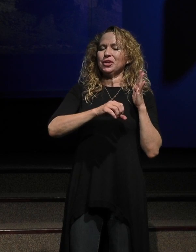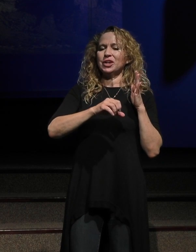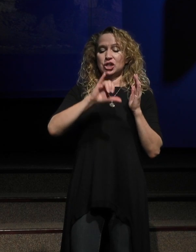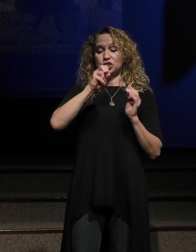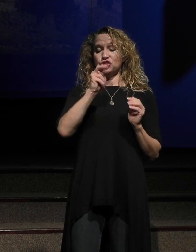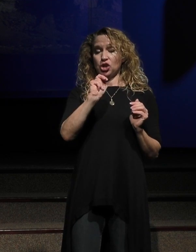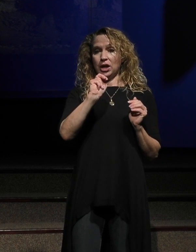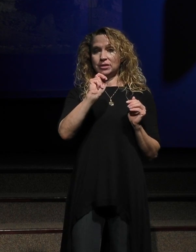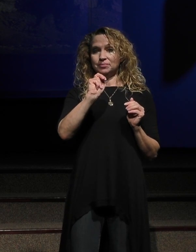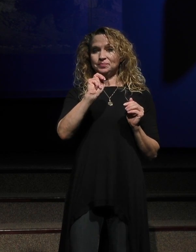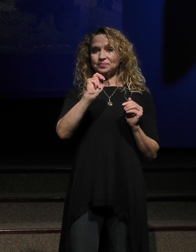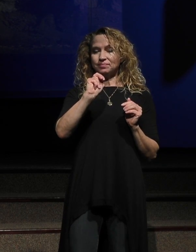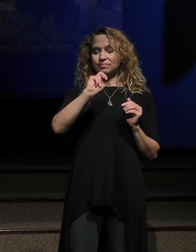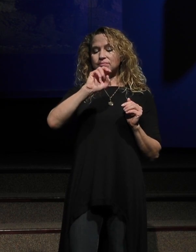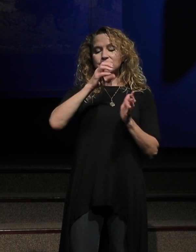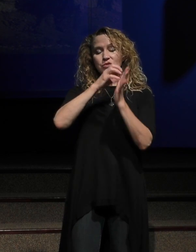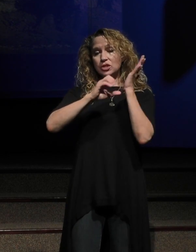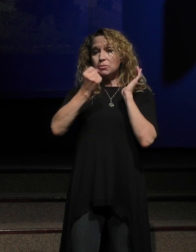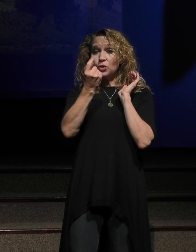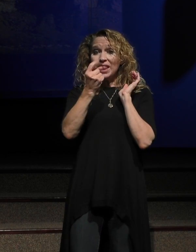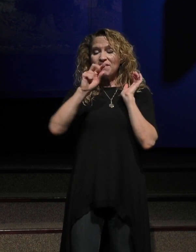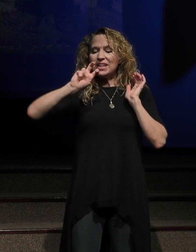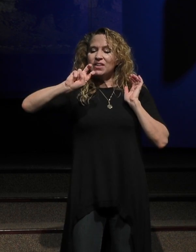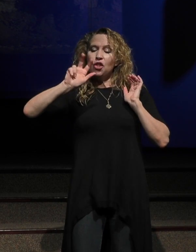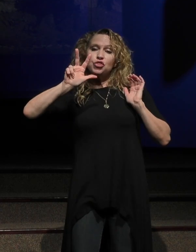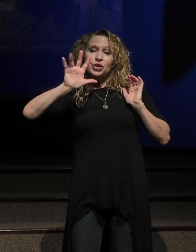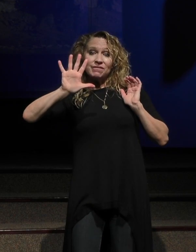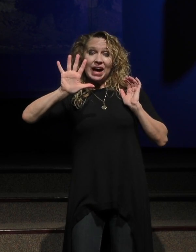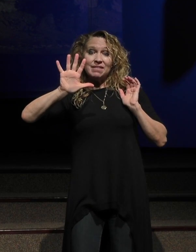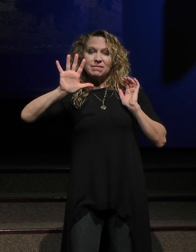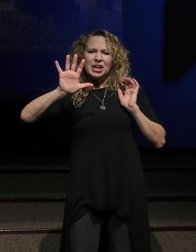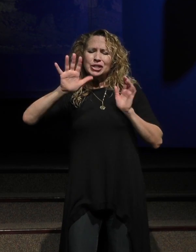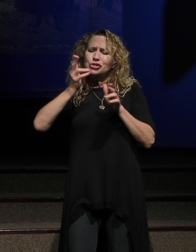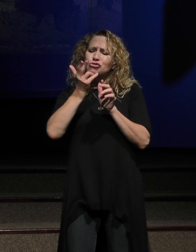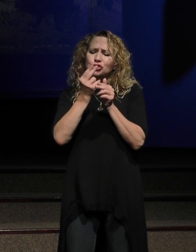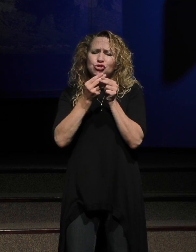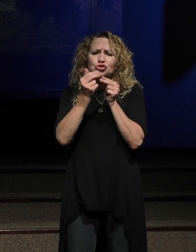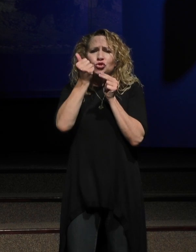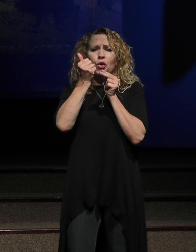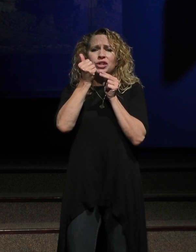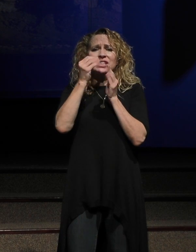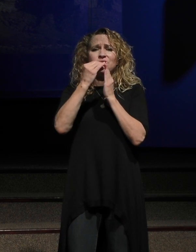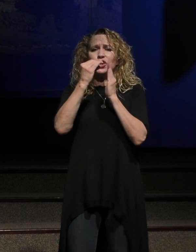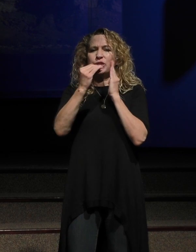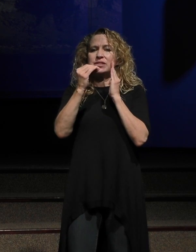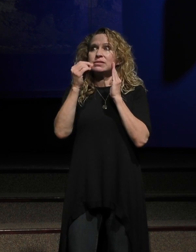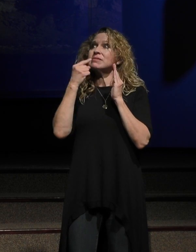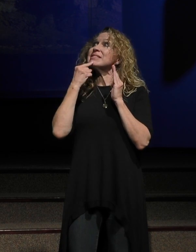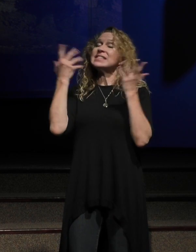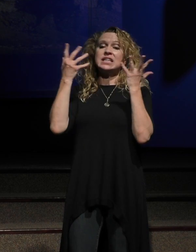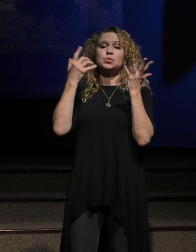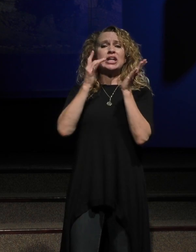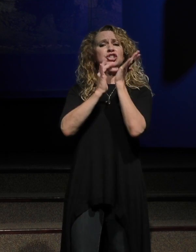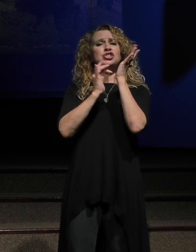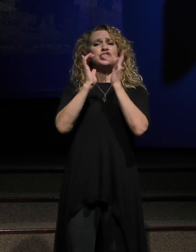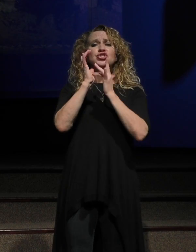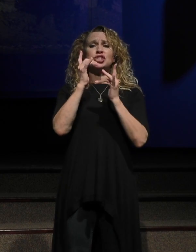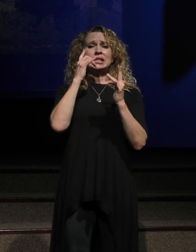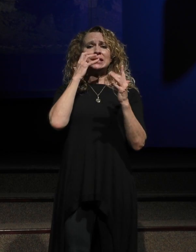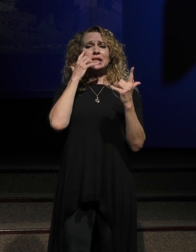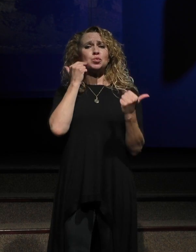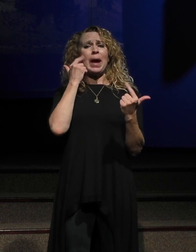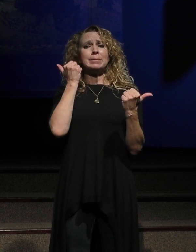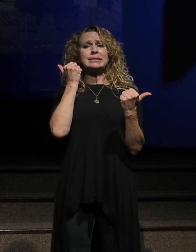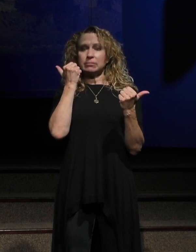John, Gospel of John chapter 11, verse 35. It's simply this, Jesus wept. Would you say that? Say that verse with me. Come on, let's